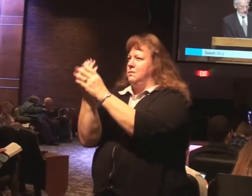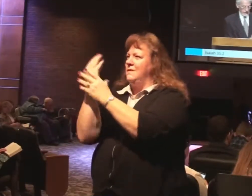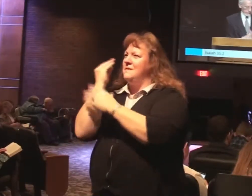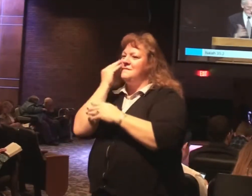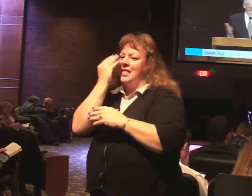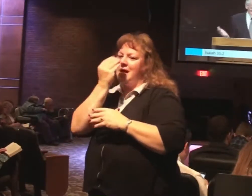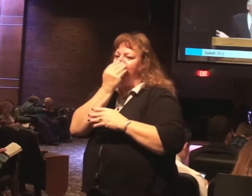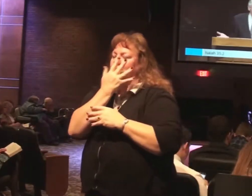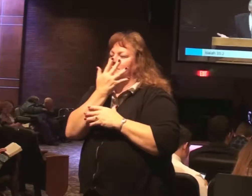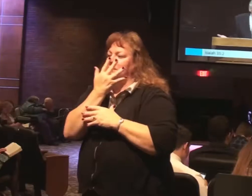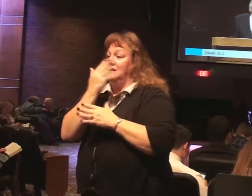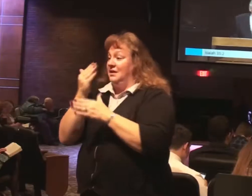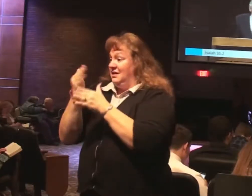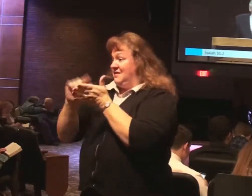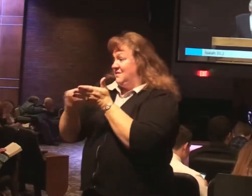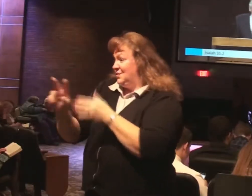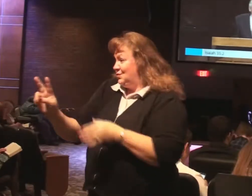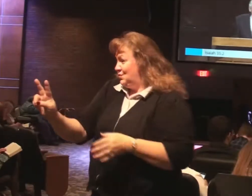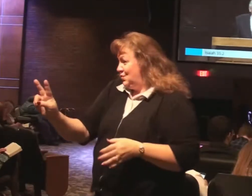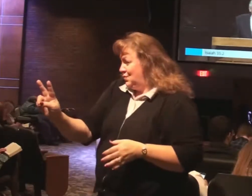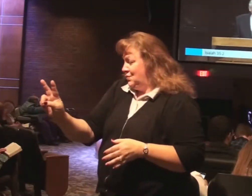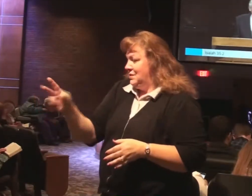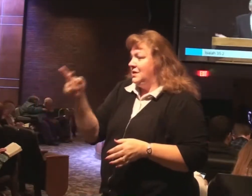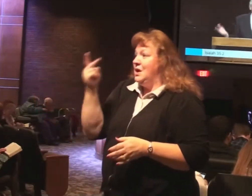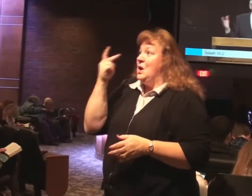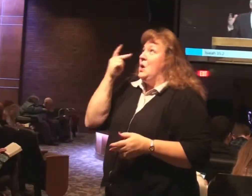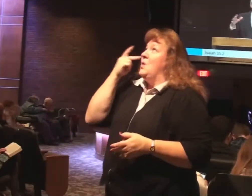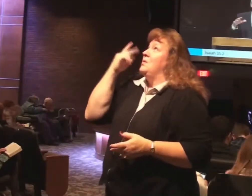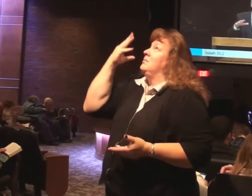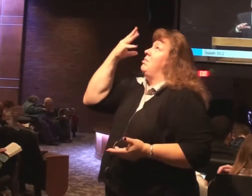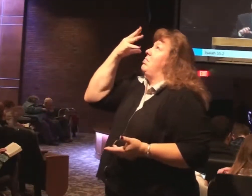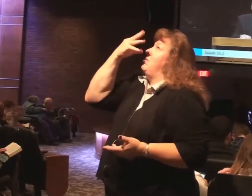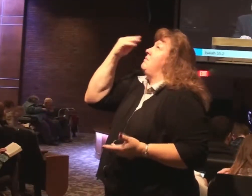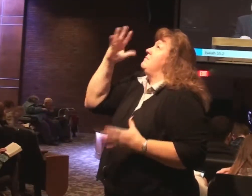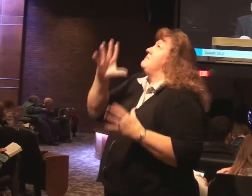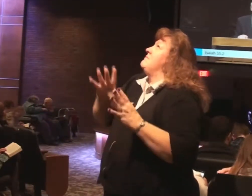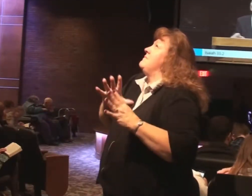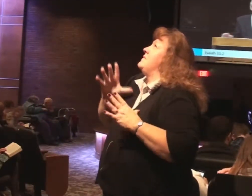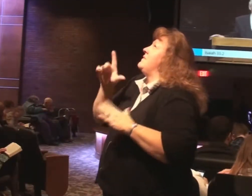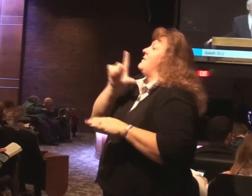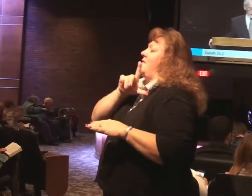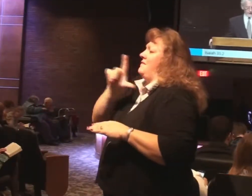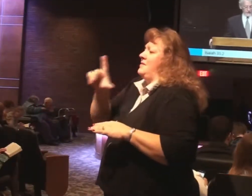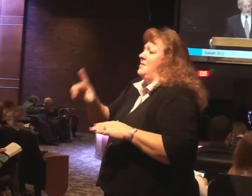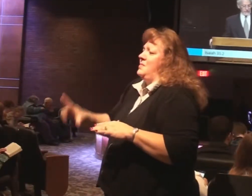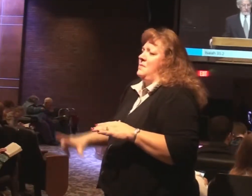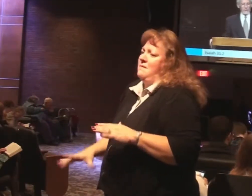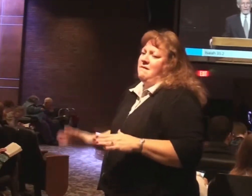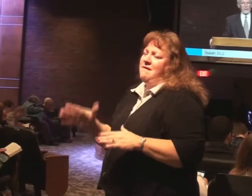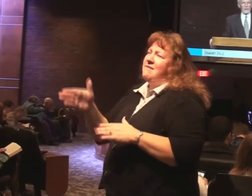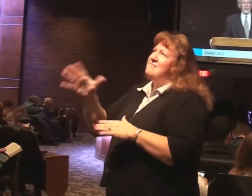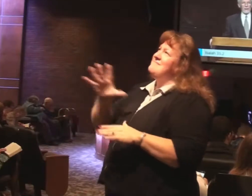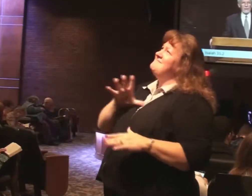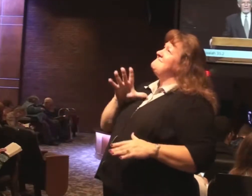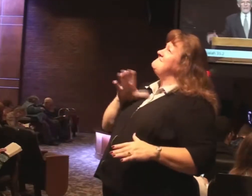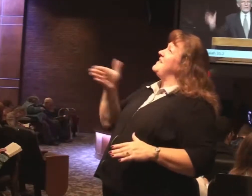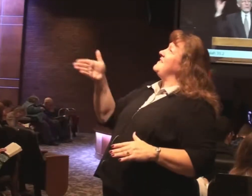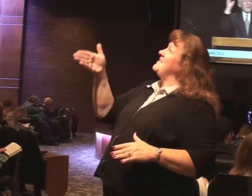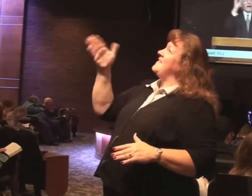Then the end of verse 2. They will see the glory of the Lord and the majesty of our God. That's what God